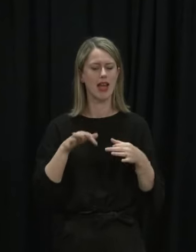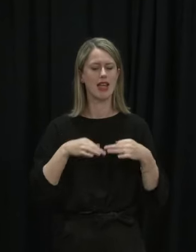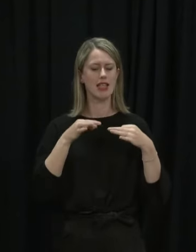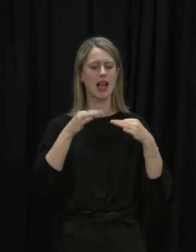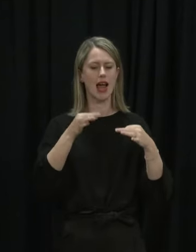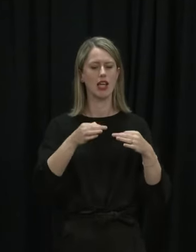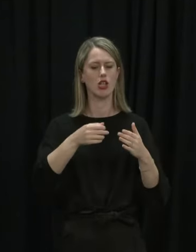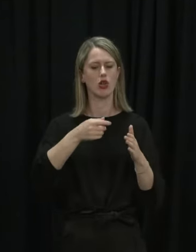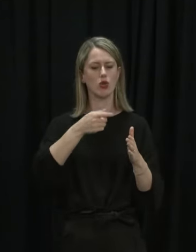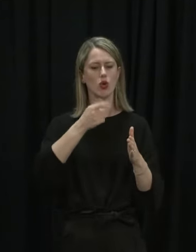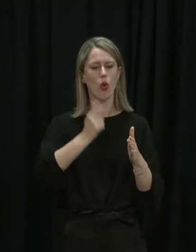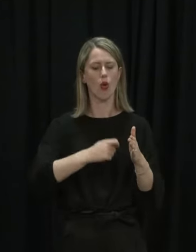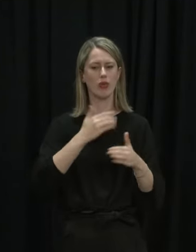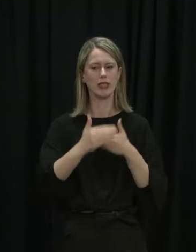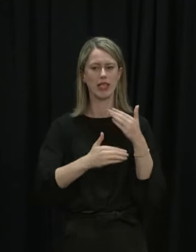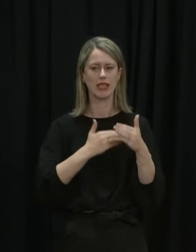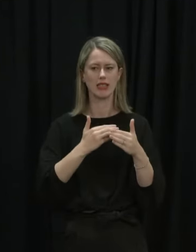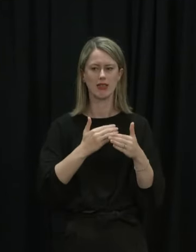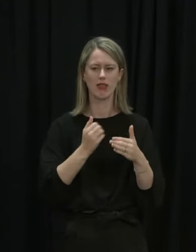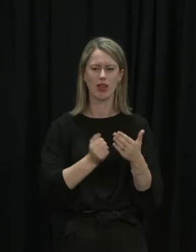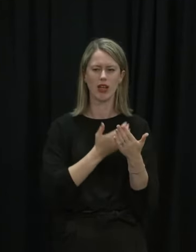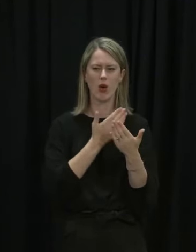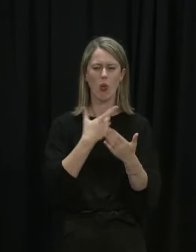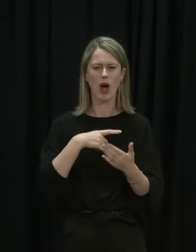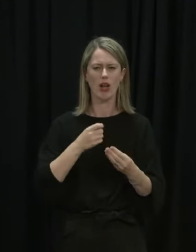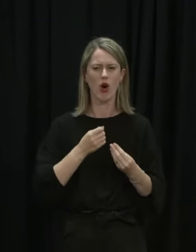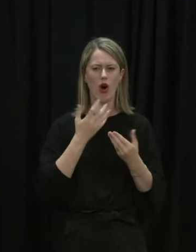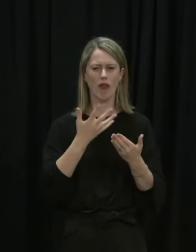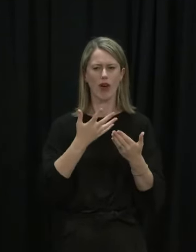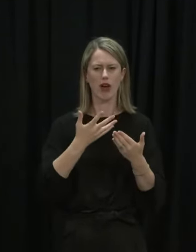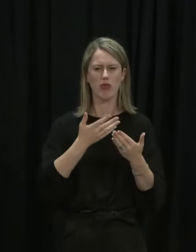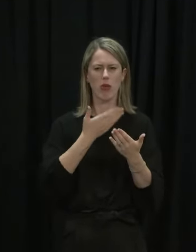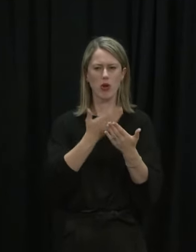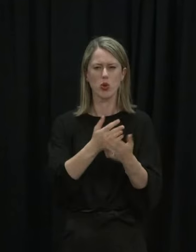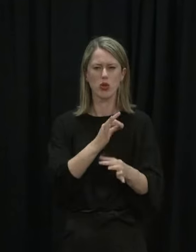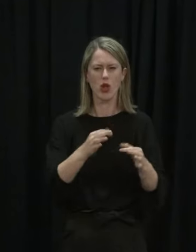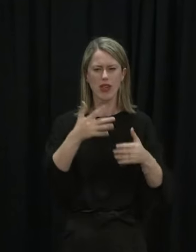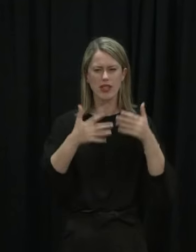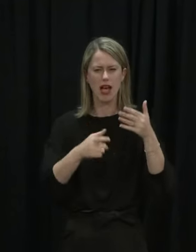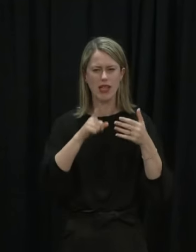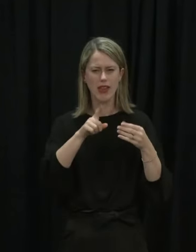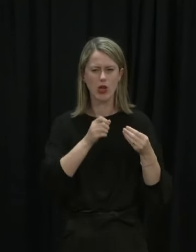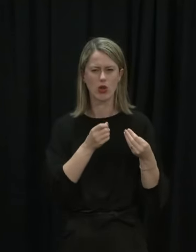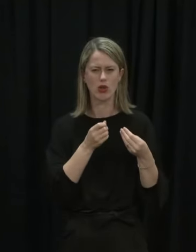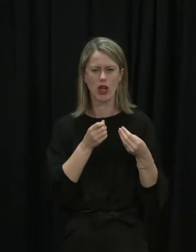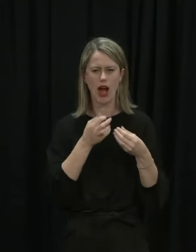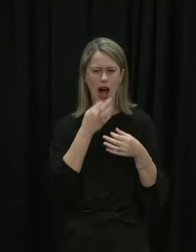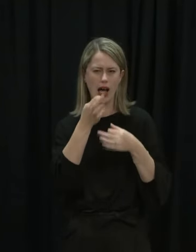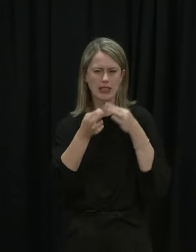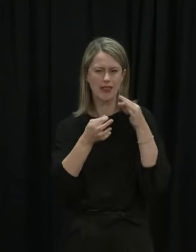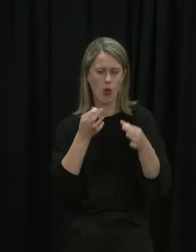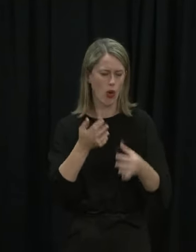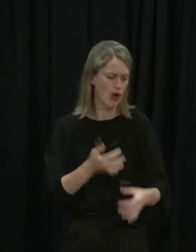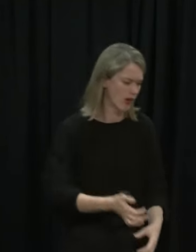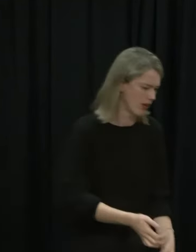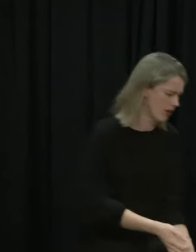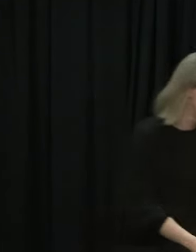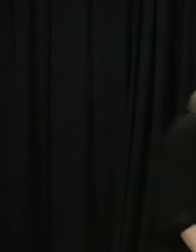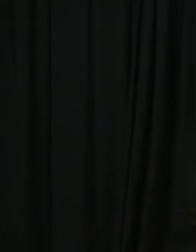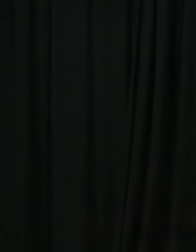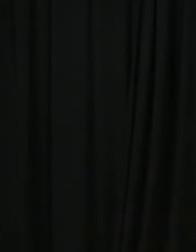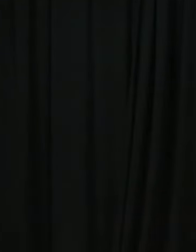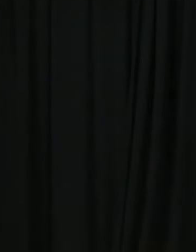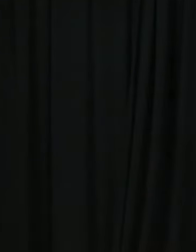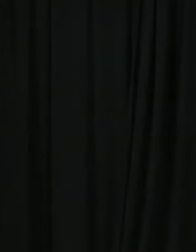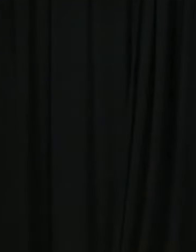their case why did you offer a proposal that was not the data set they'd asked for? Well, I'm not going to comment on that